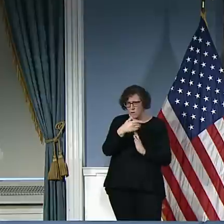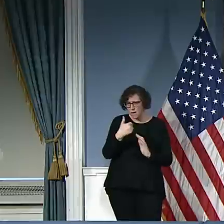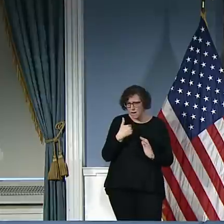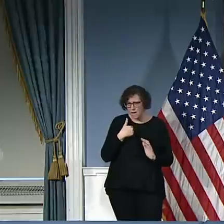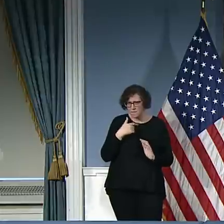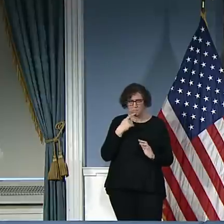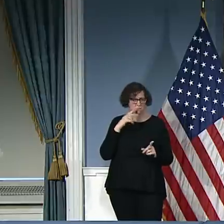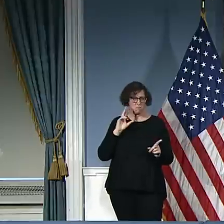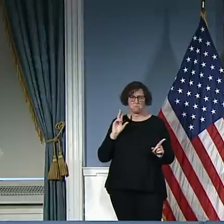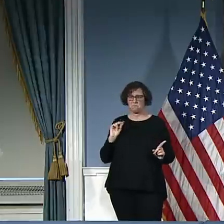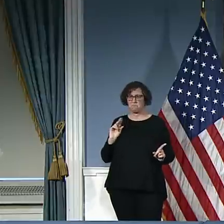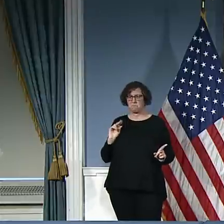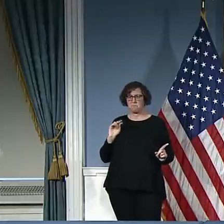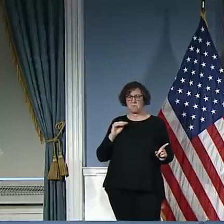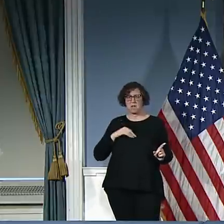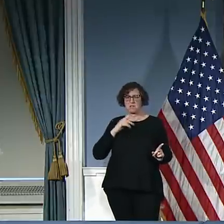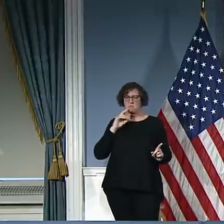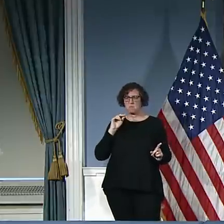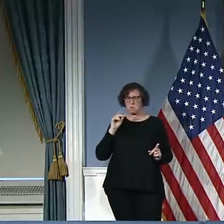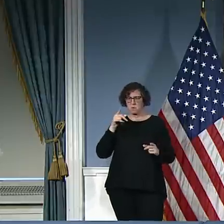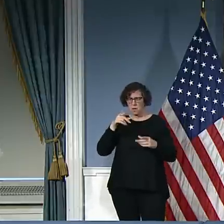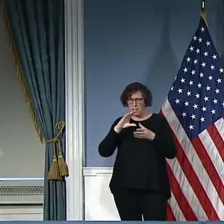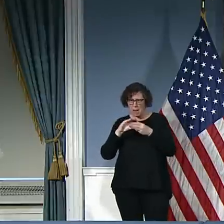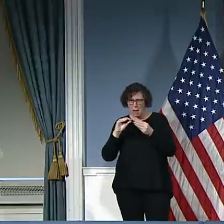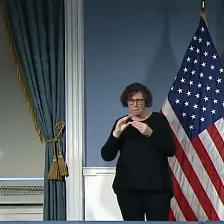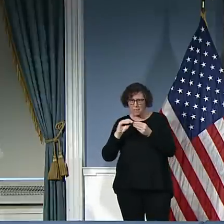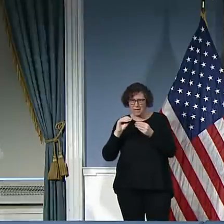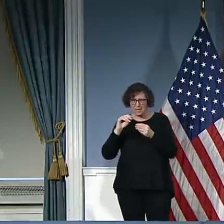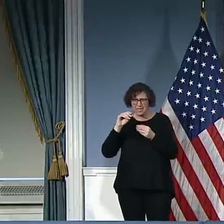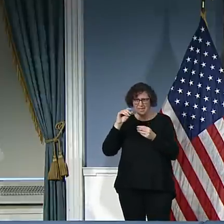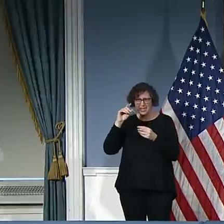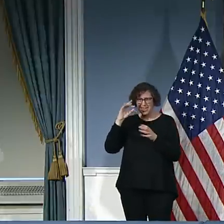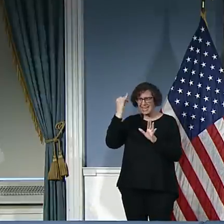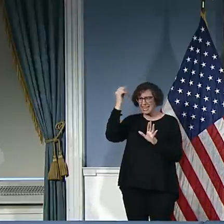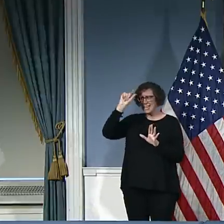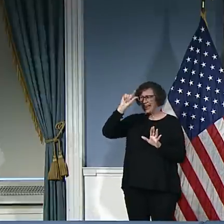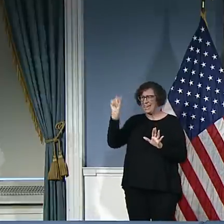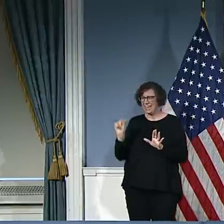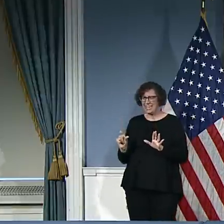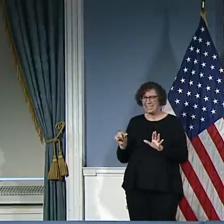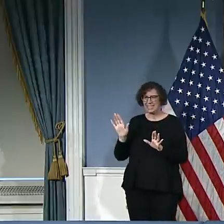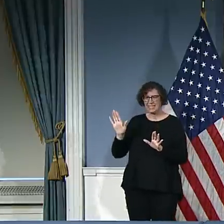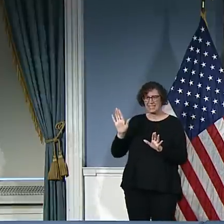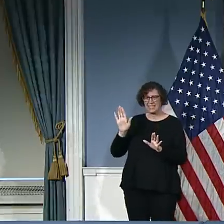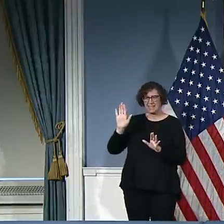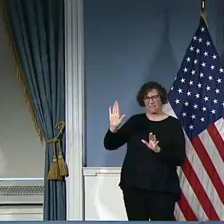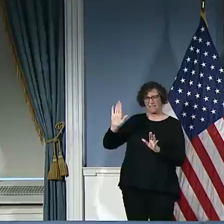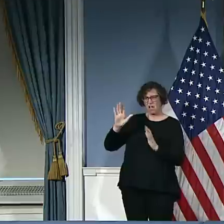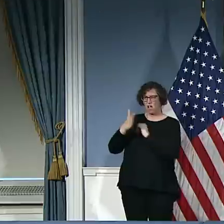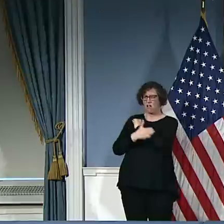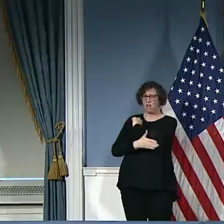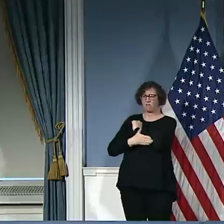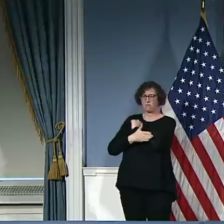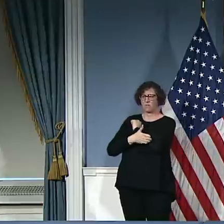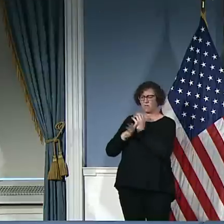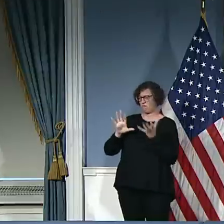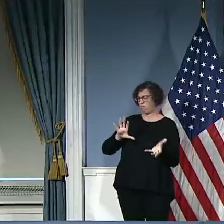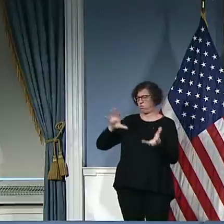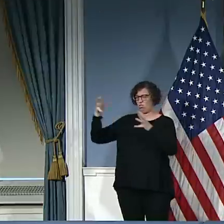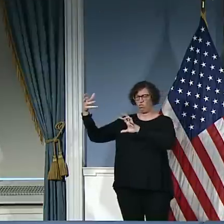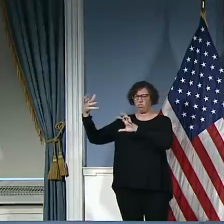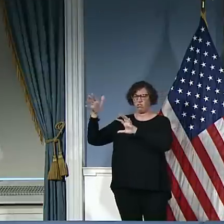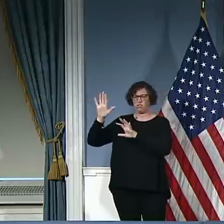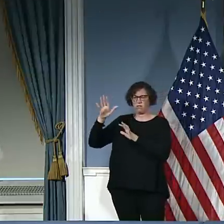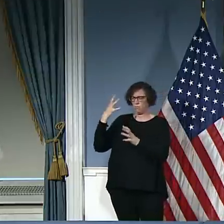at now. Other jurisdictions, Washington states have disclosed their plans. They call, I think it's something called like a crisis standard of care for these